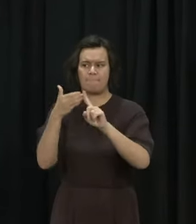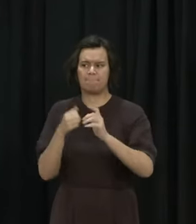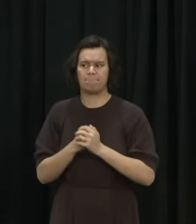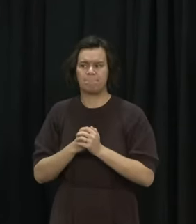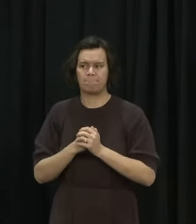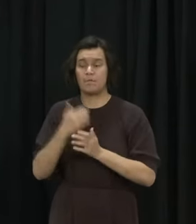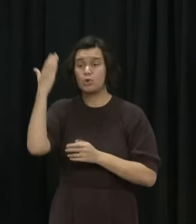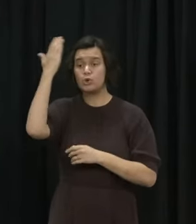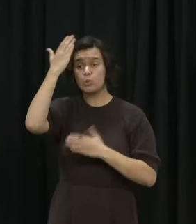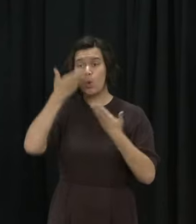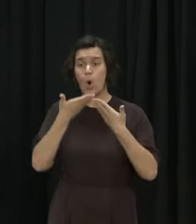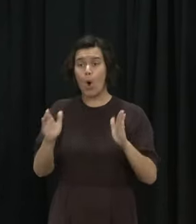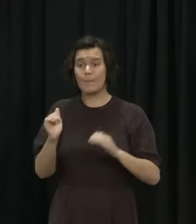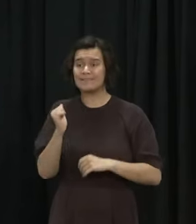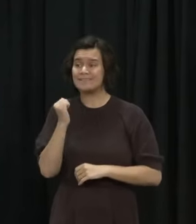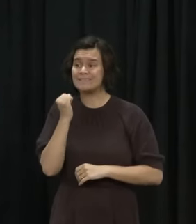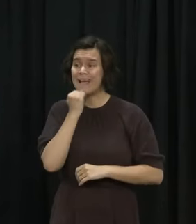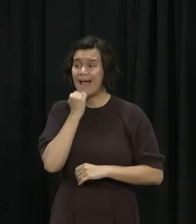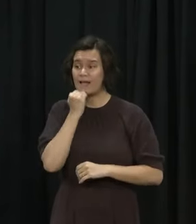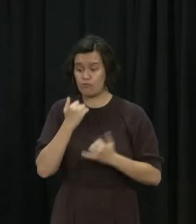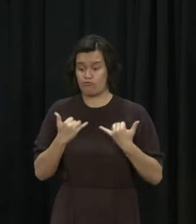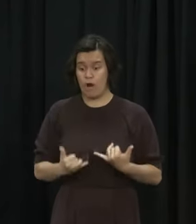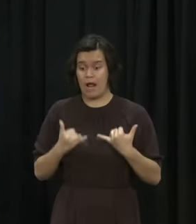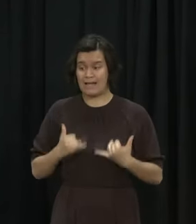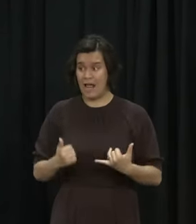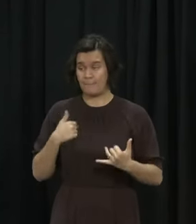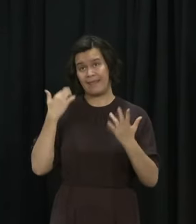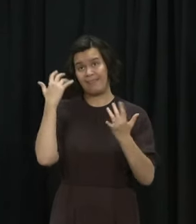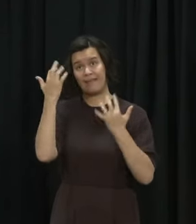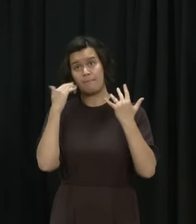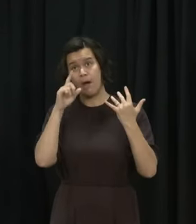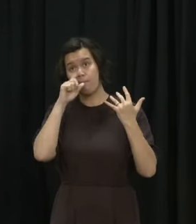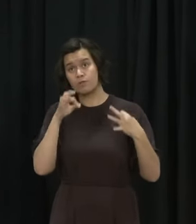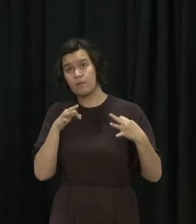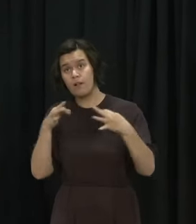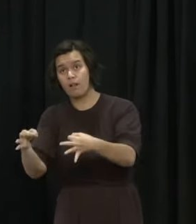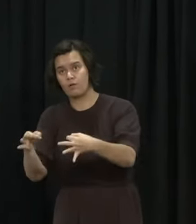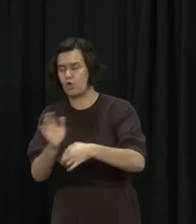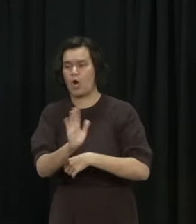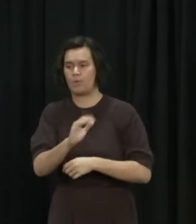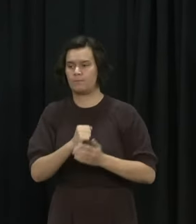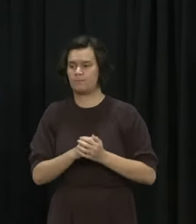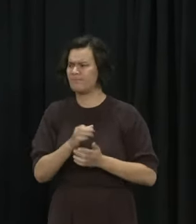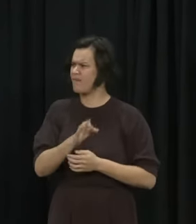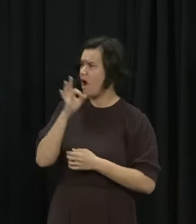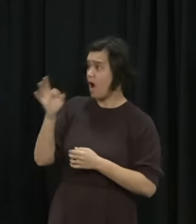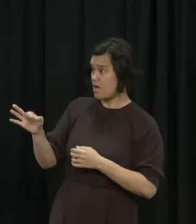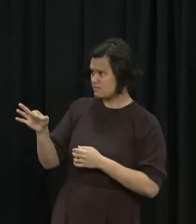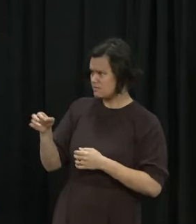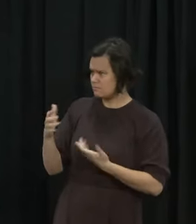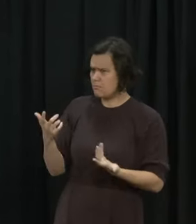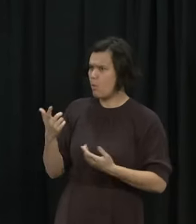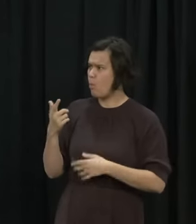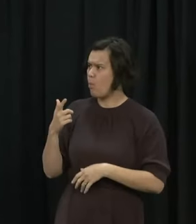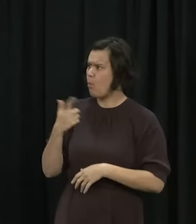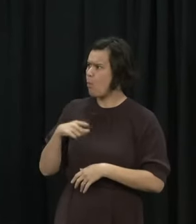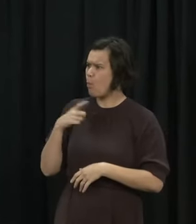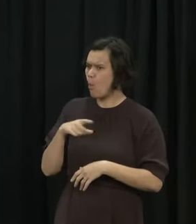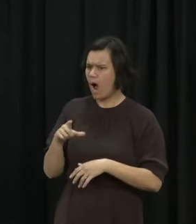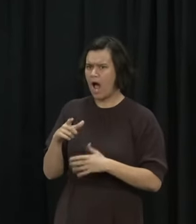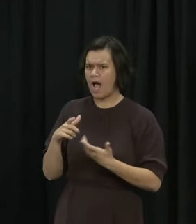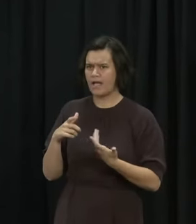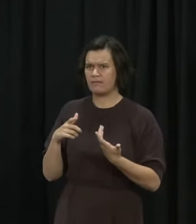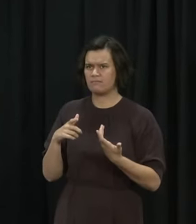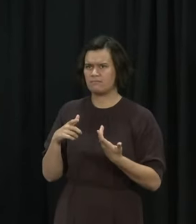opening dates I'm not contemplating those at the moment though Why not make it mandatory? Look, we would not make it mandatory